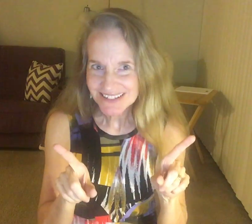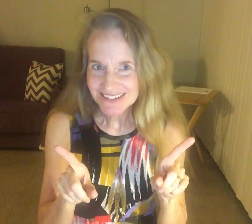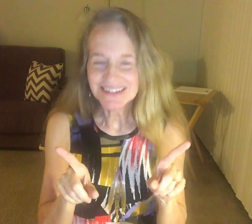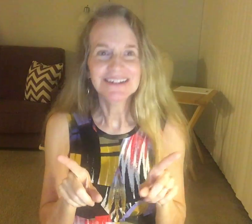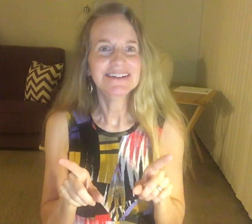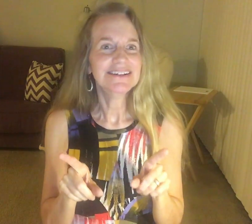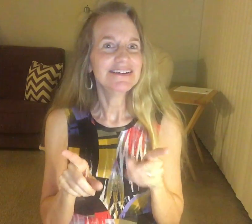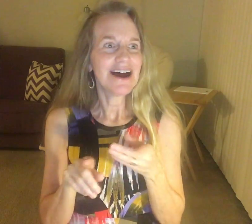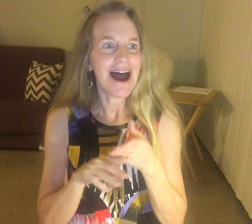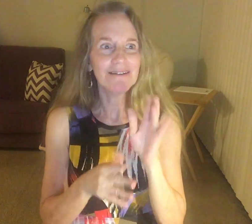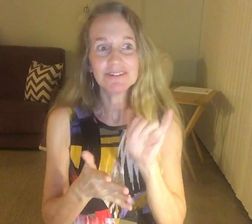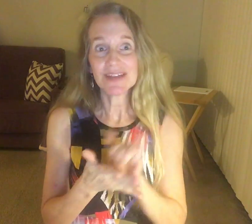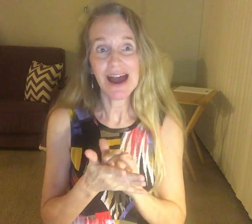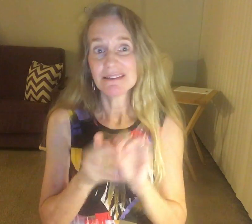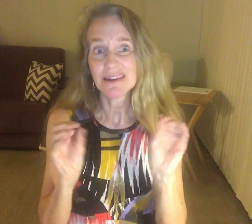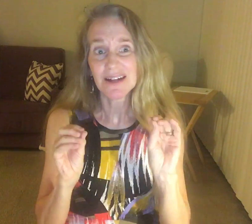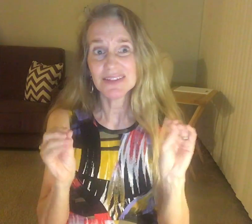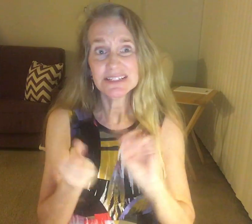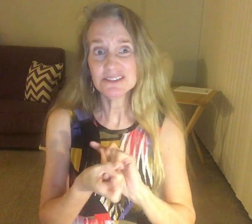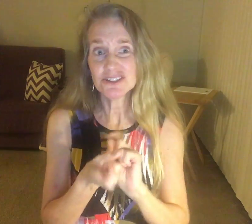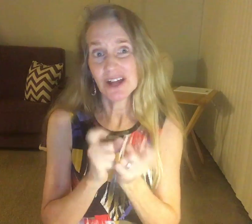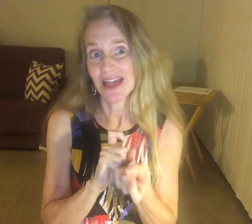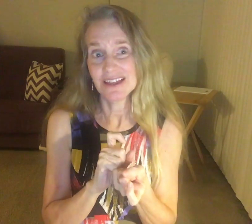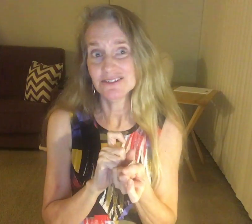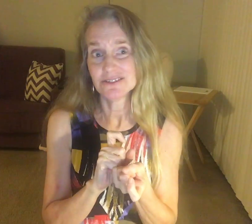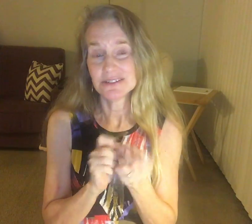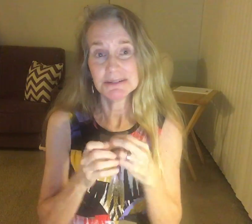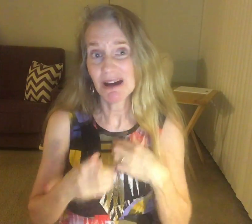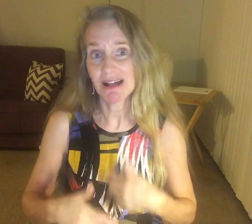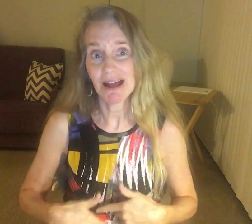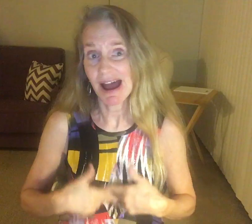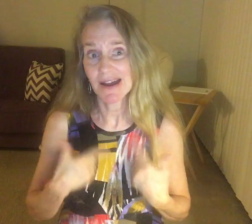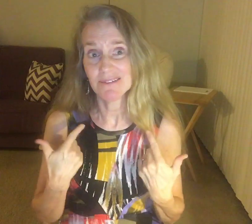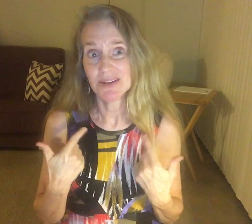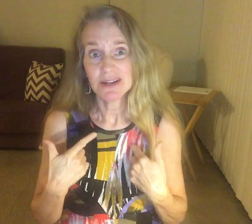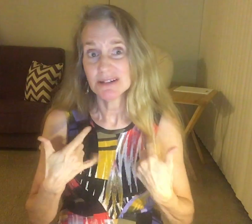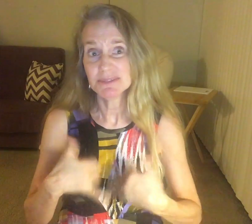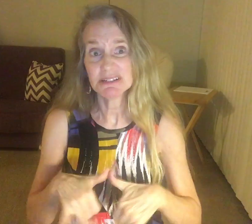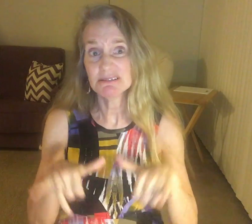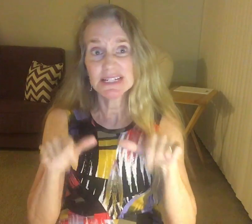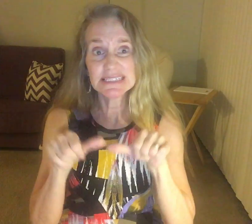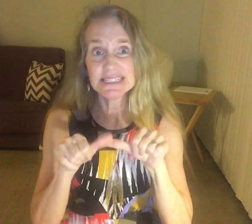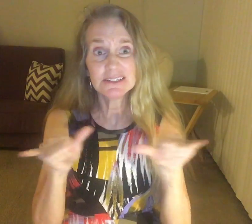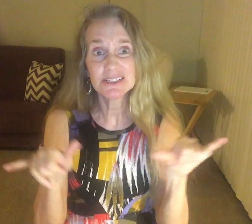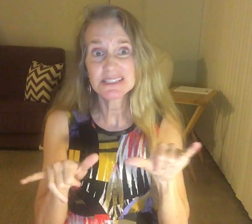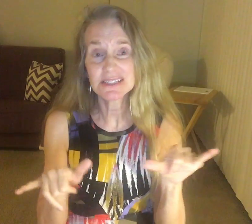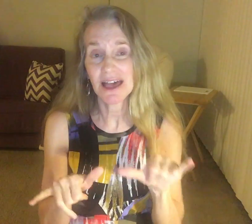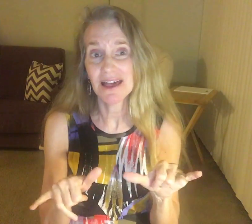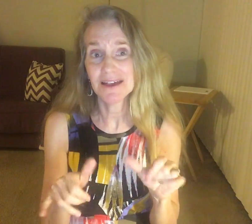But, I've got nothing changed in my life. I'm everything the same.